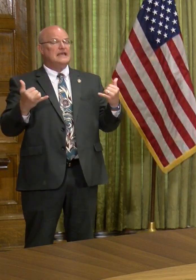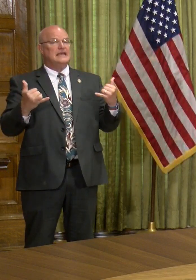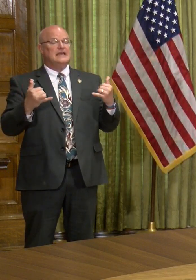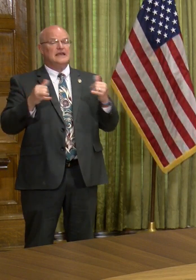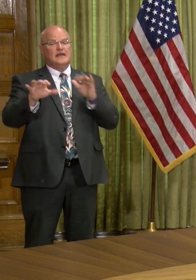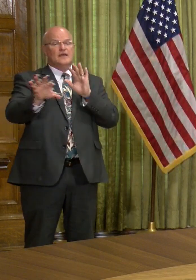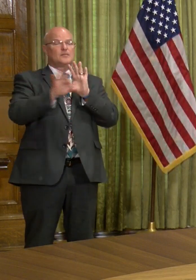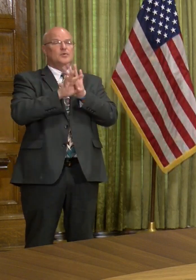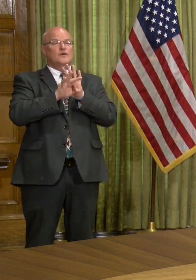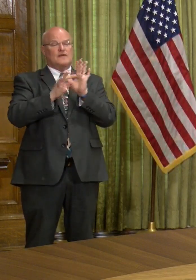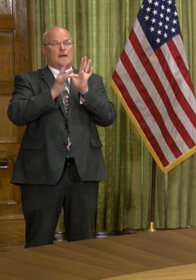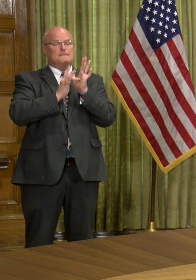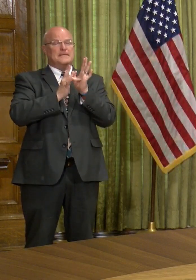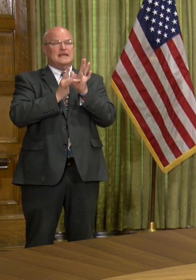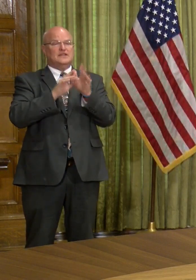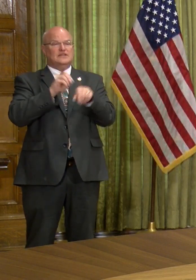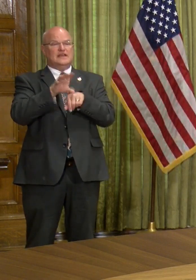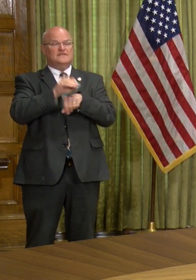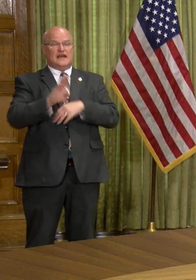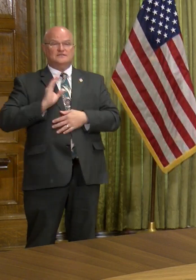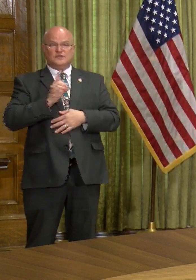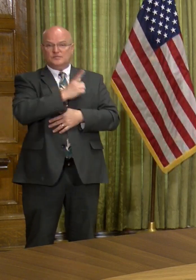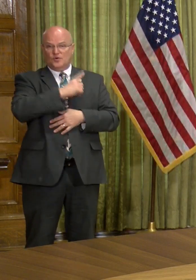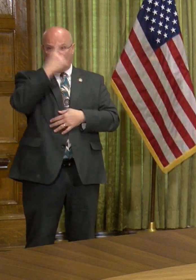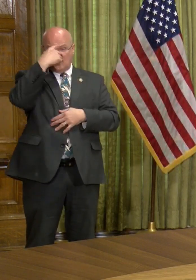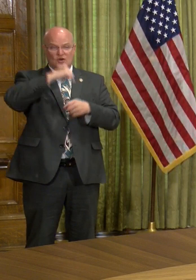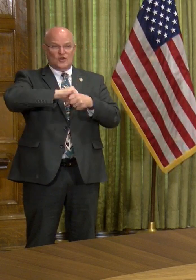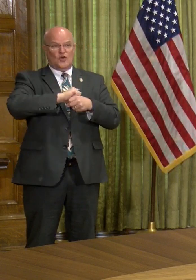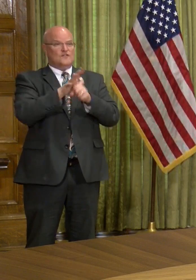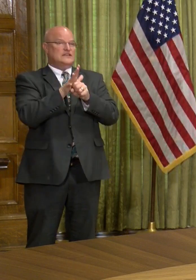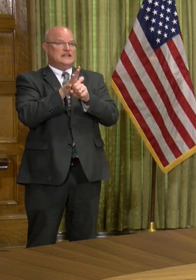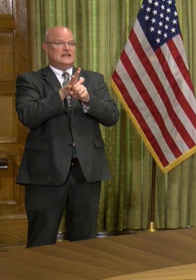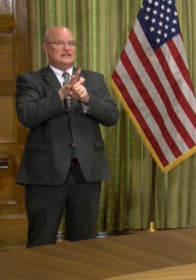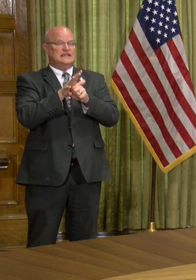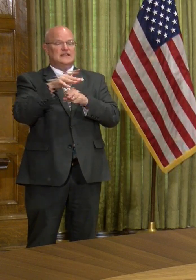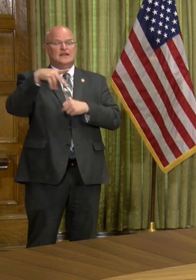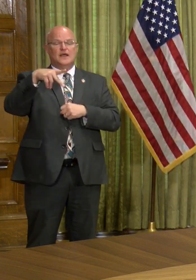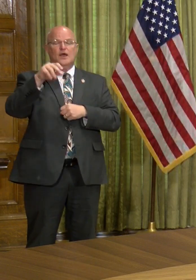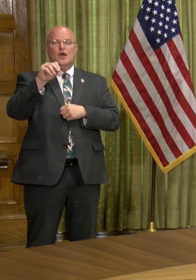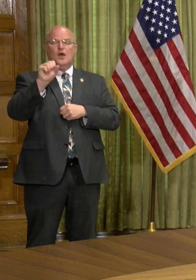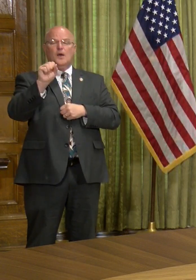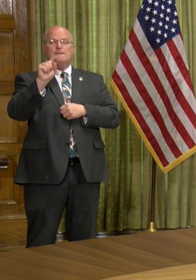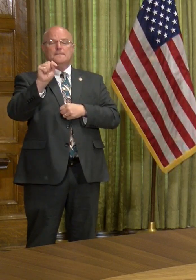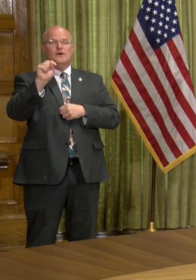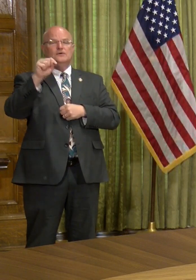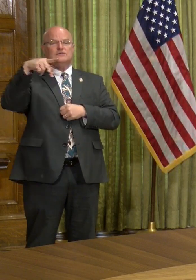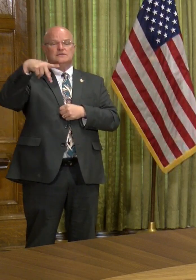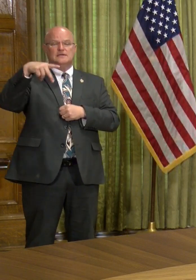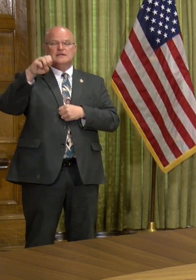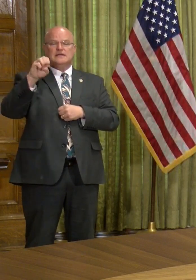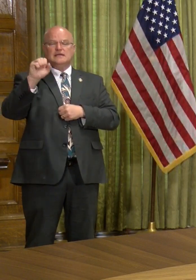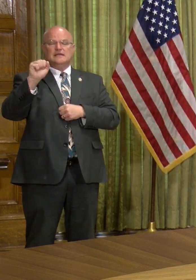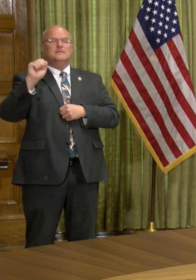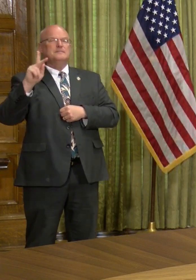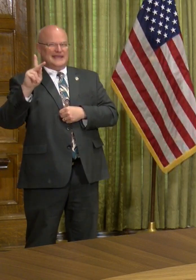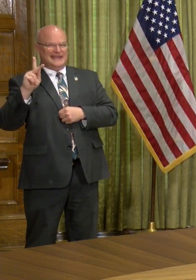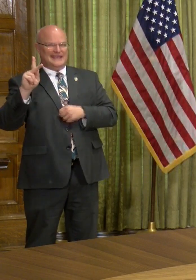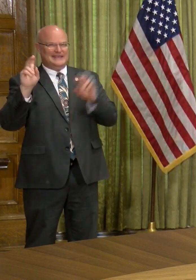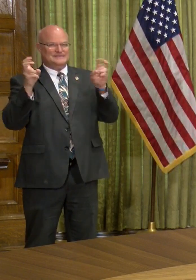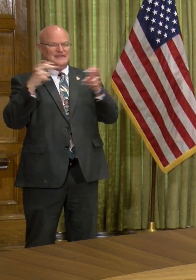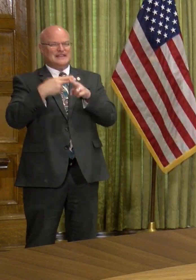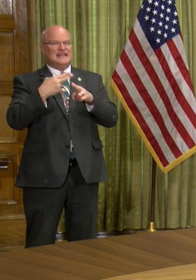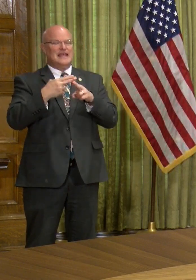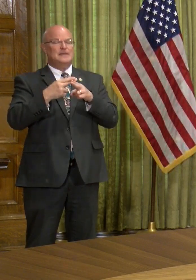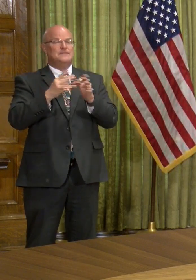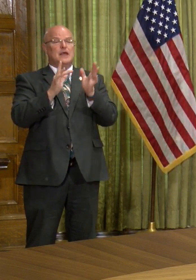of a medical advisory board for COVID-19 post-peak. And let me rephrase that name